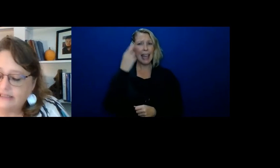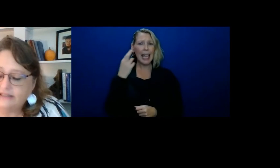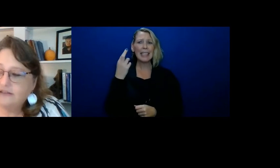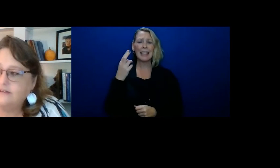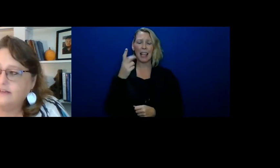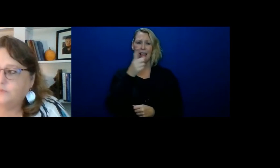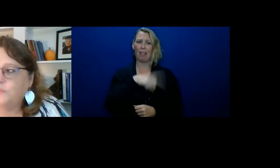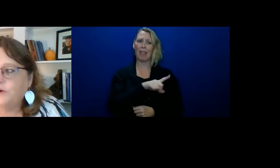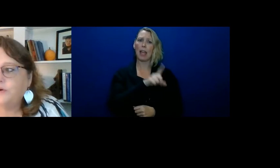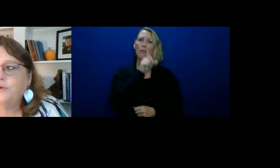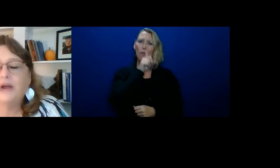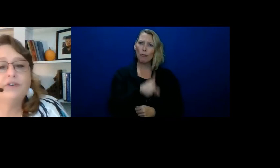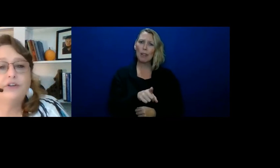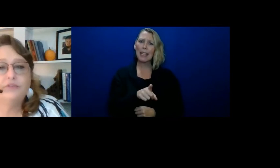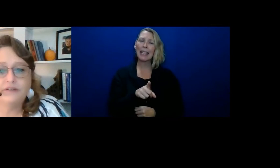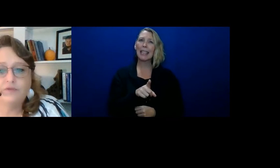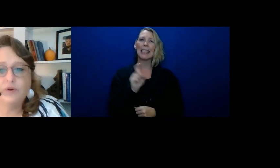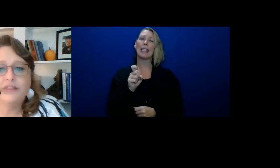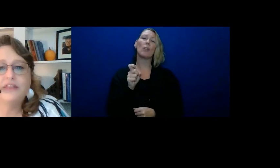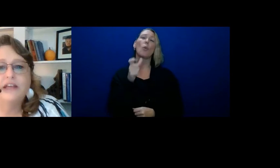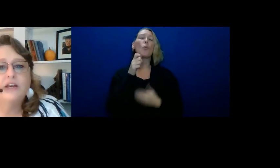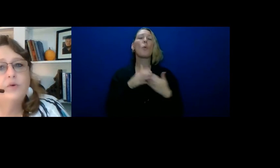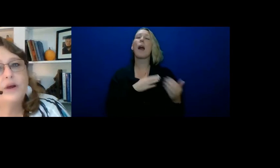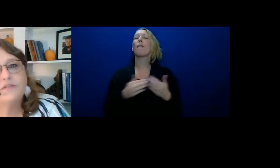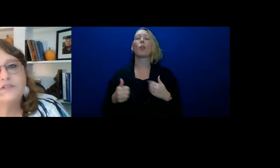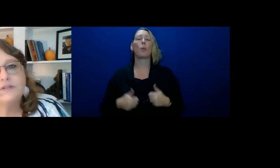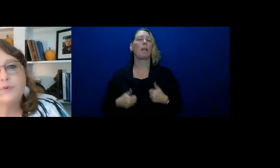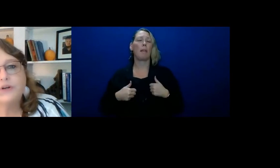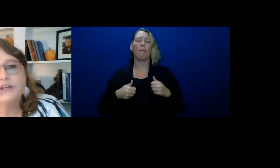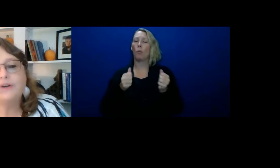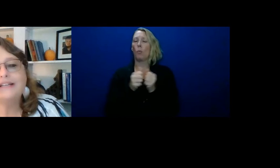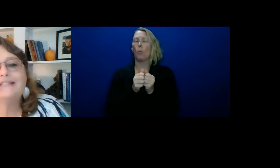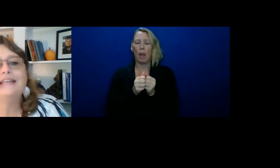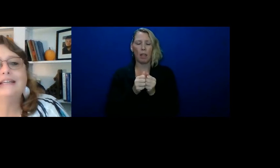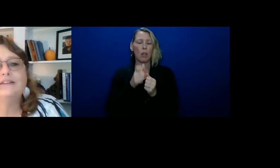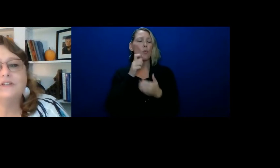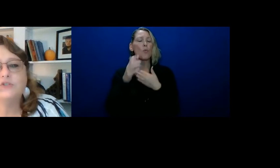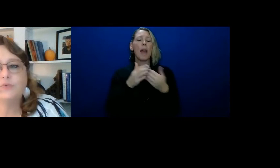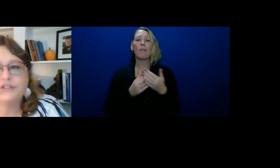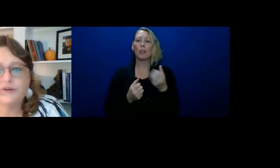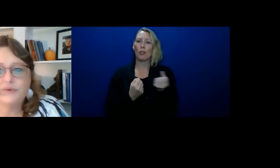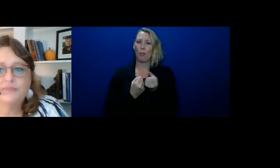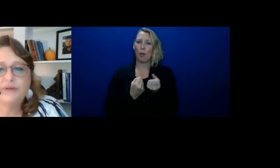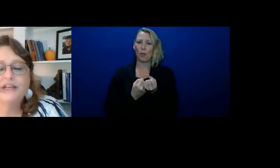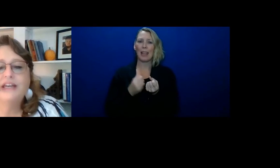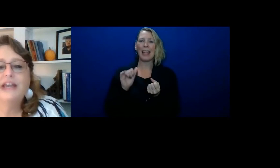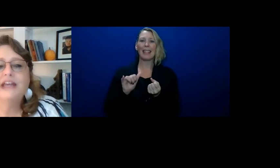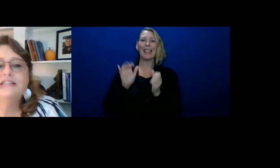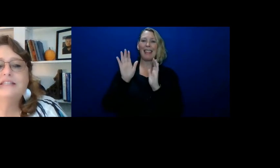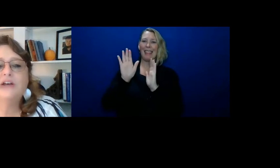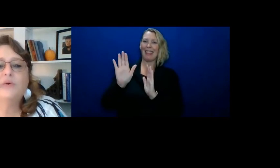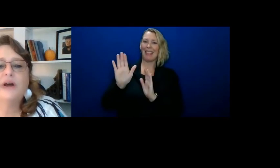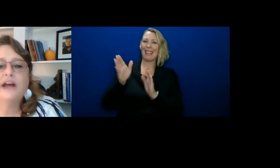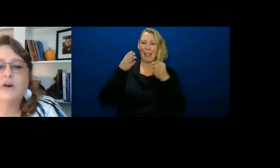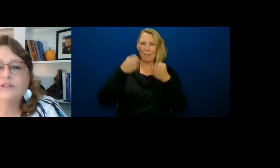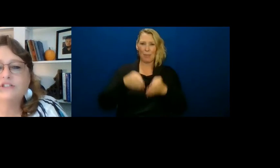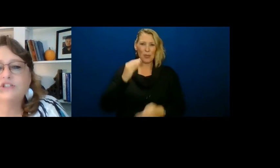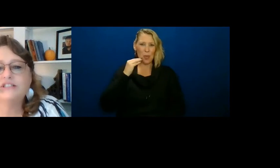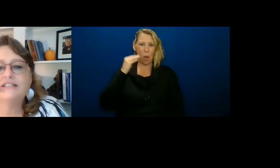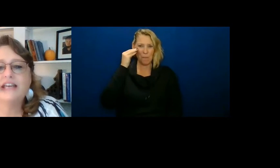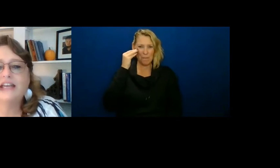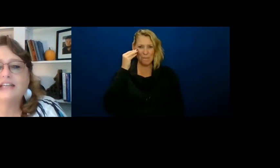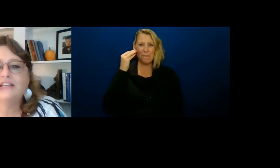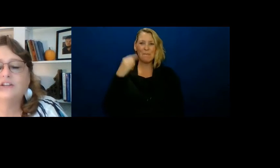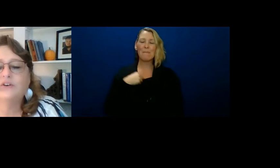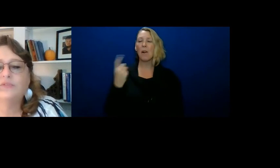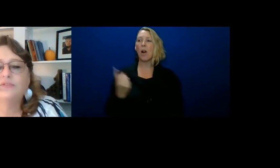really need help. Whoever you live with and whoever's supporting you, it's the individual's home. And so I always